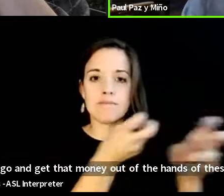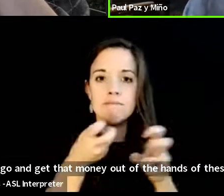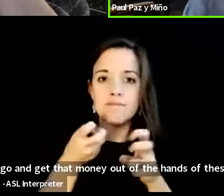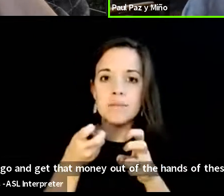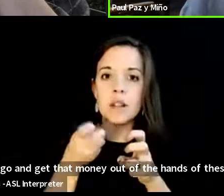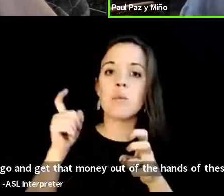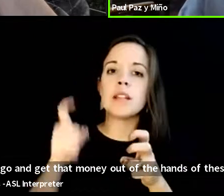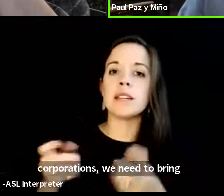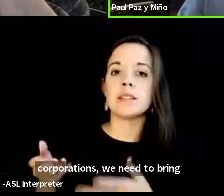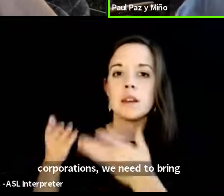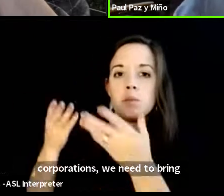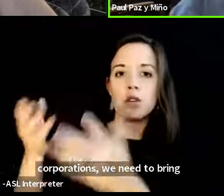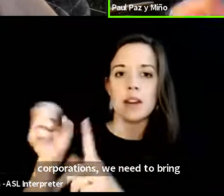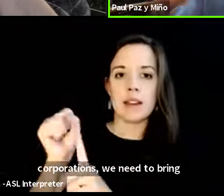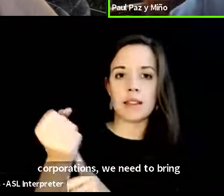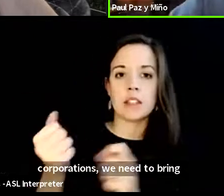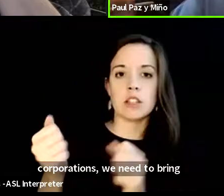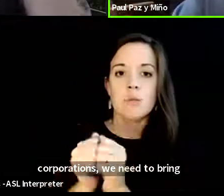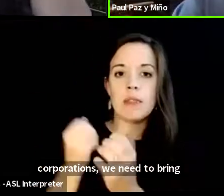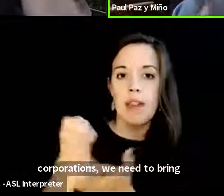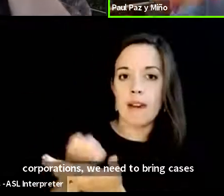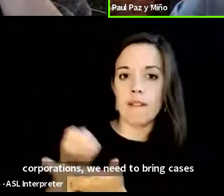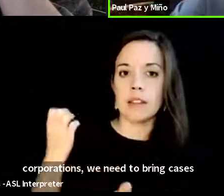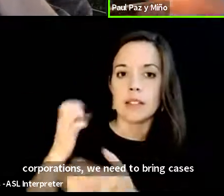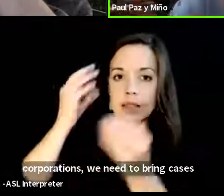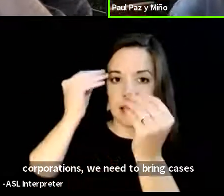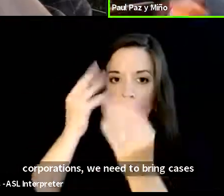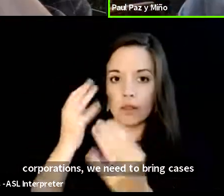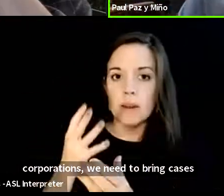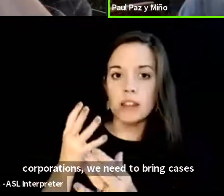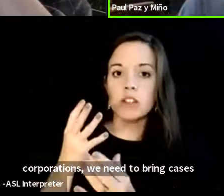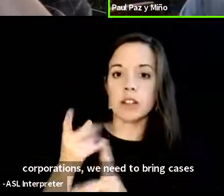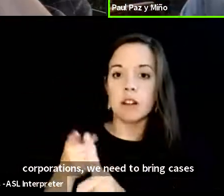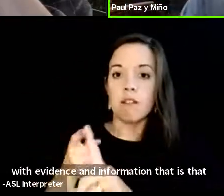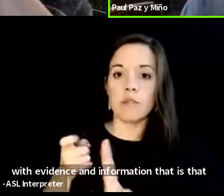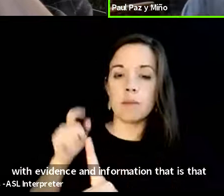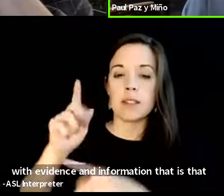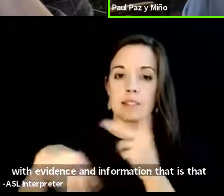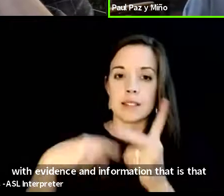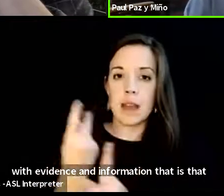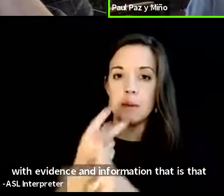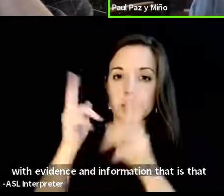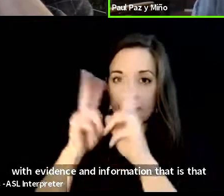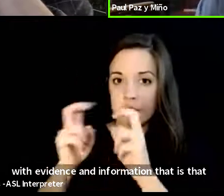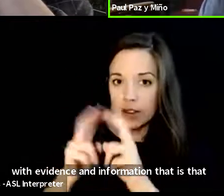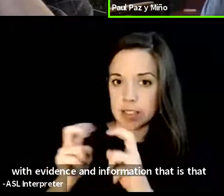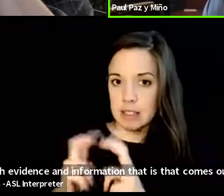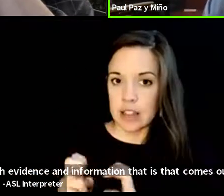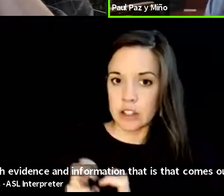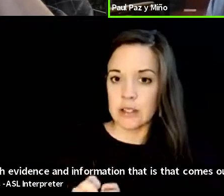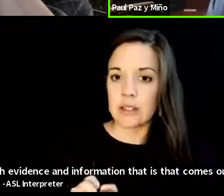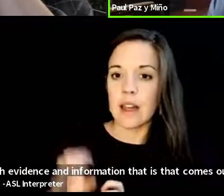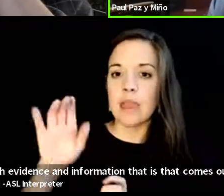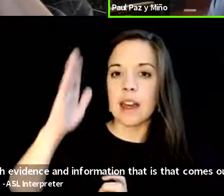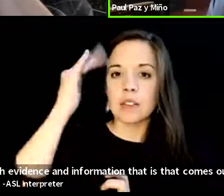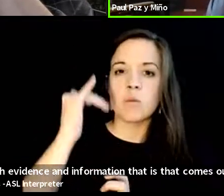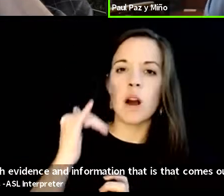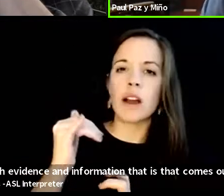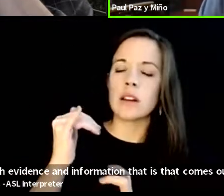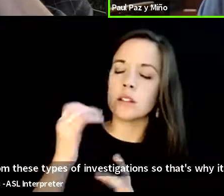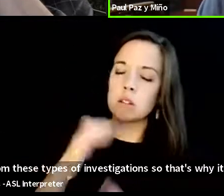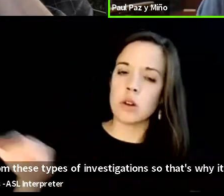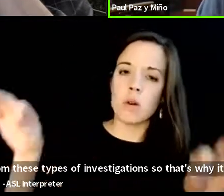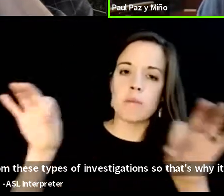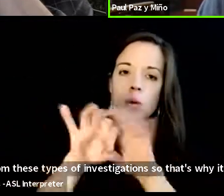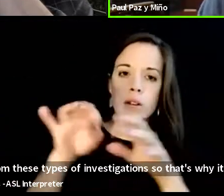cases with evidence and information that is that comes out from these types of investigations so that's why it's so important that it happened